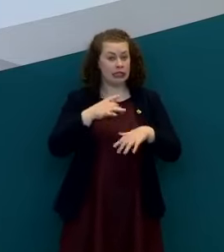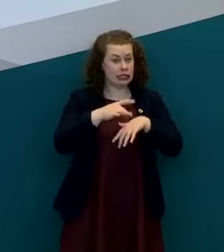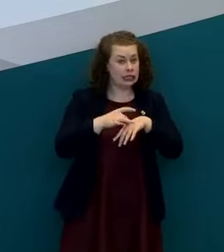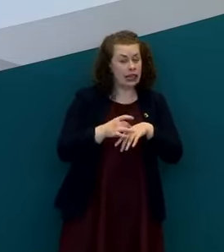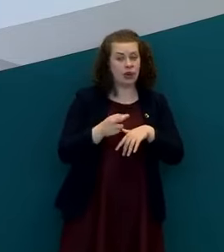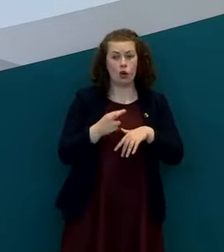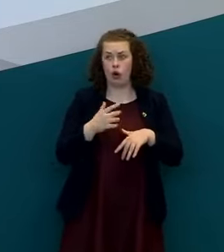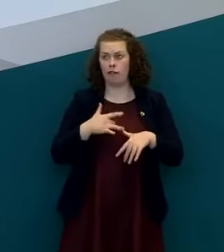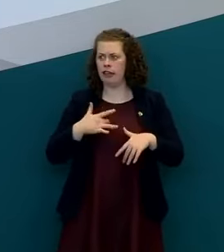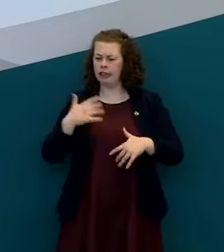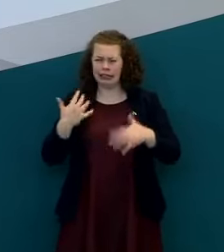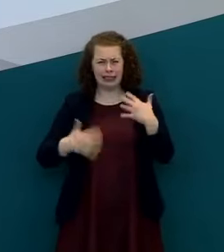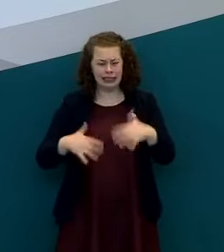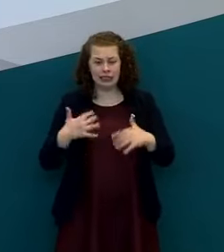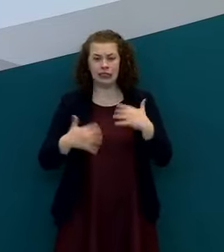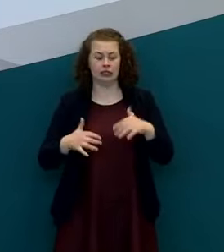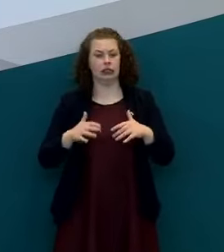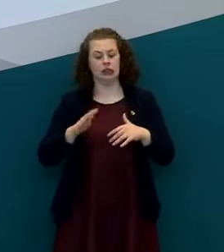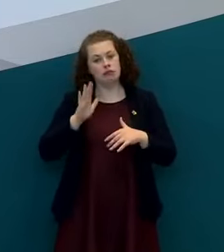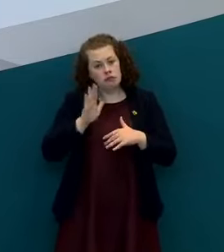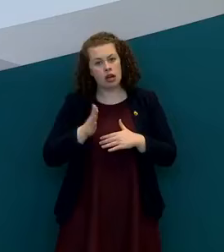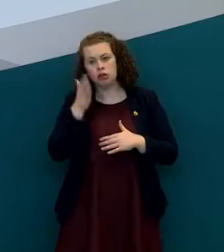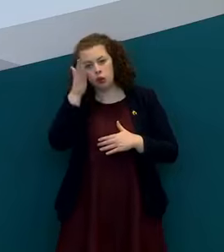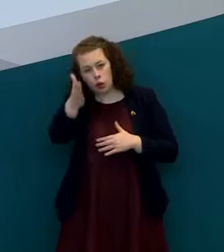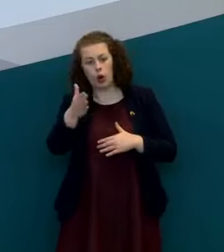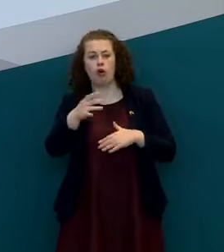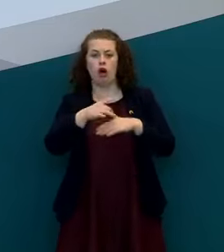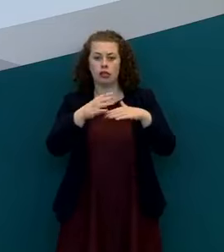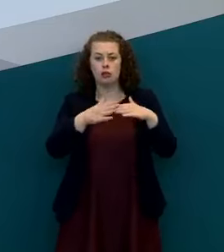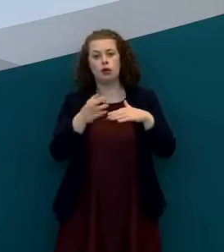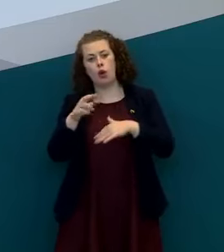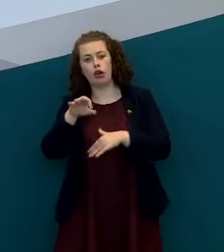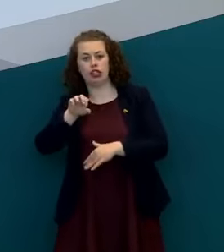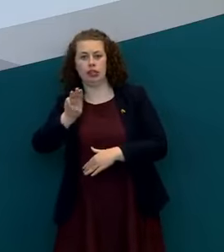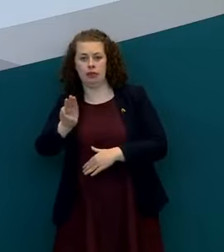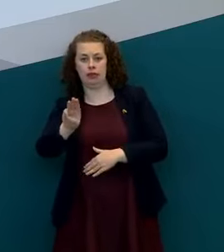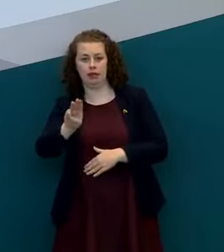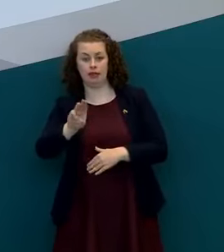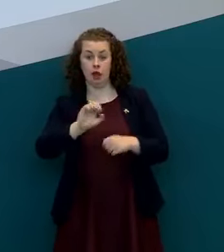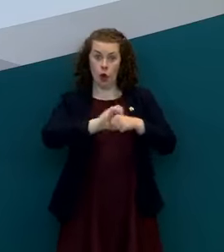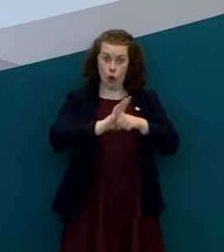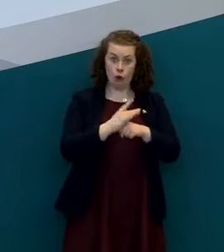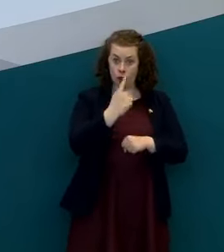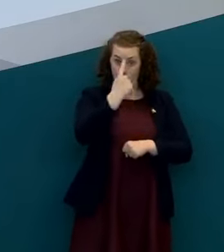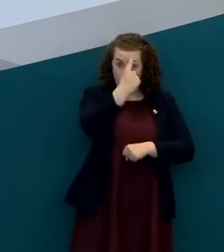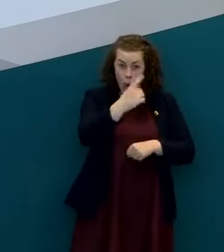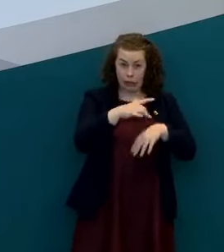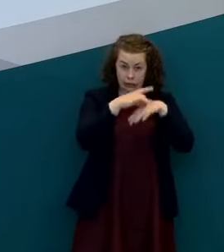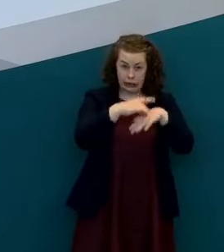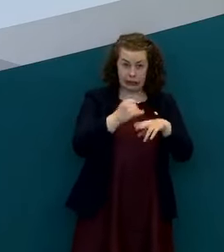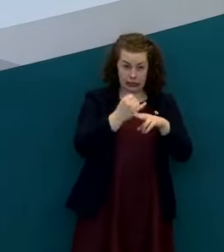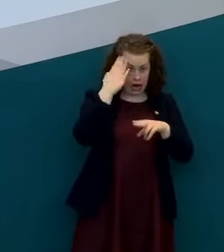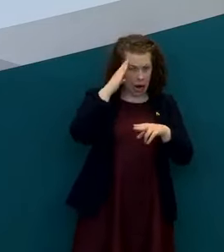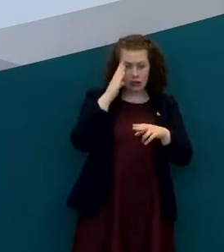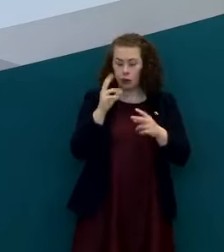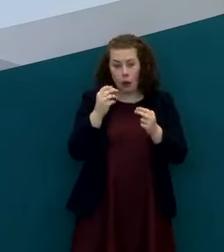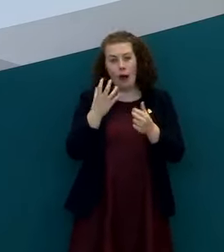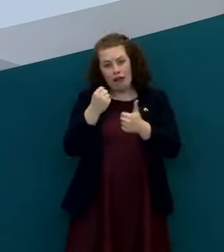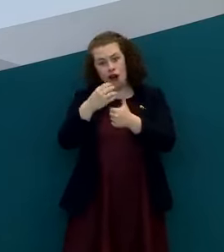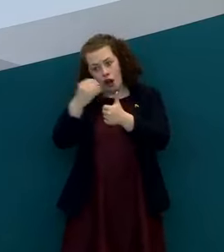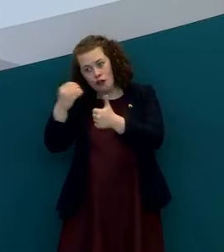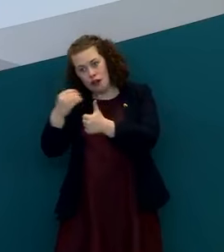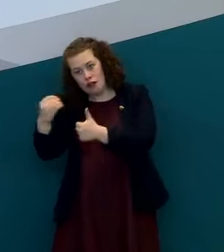more urgently than we are saying that now because we know that the only health that covet is not the only health issue that's affecting the irish population right now